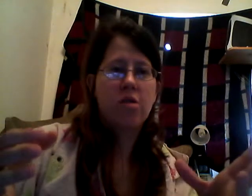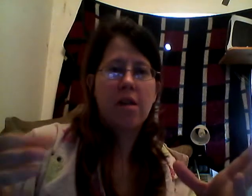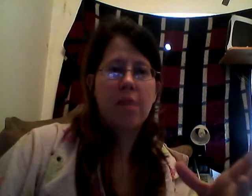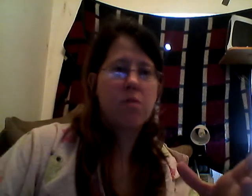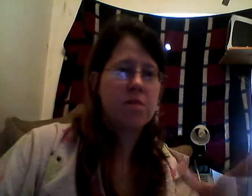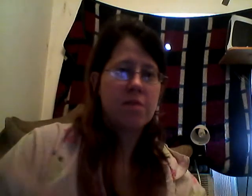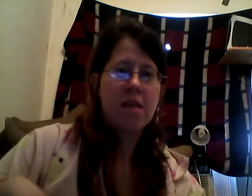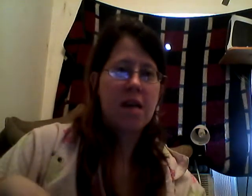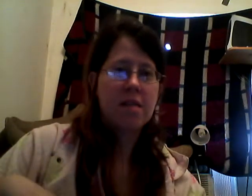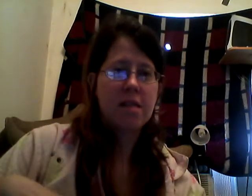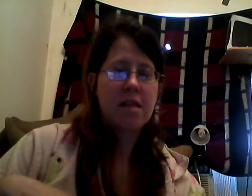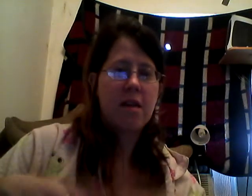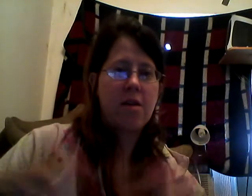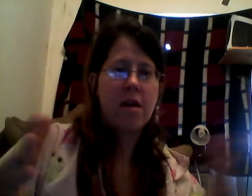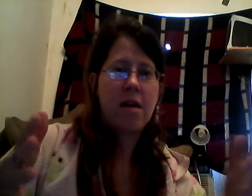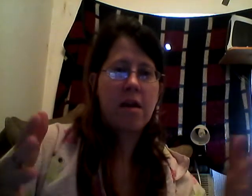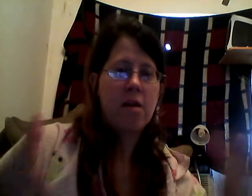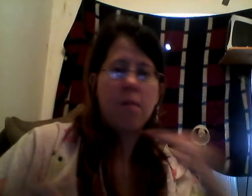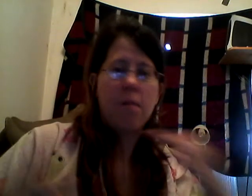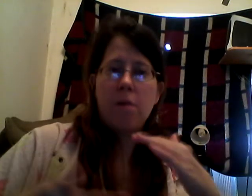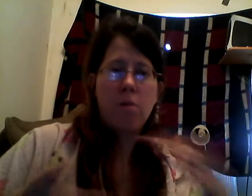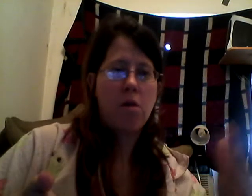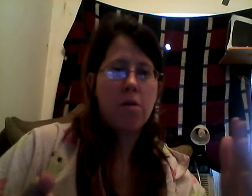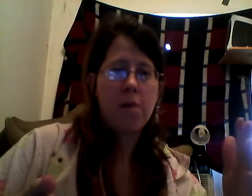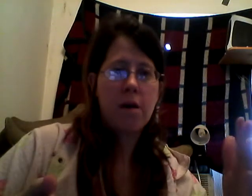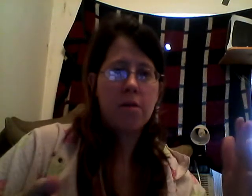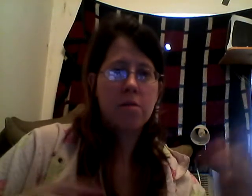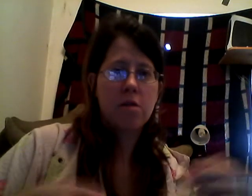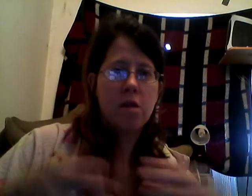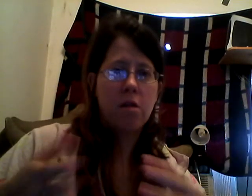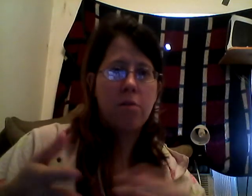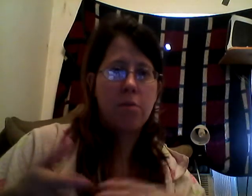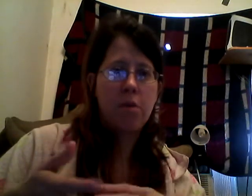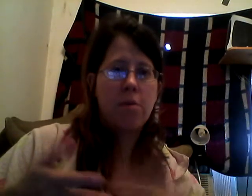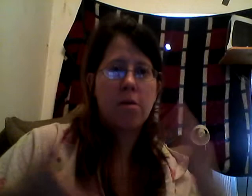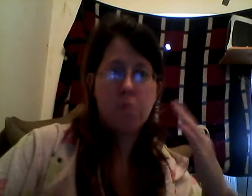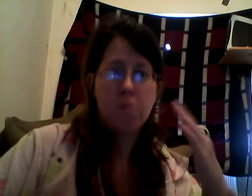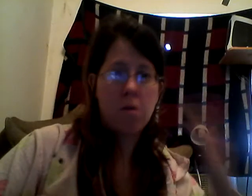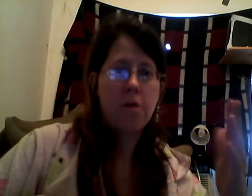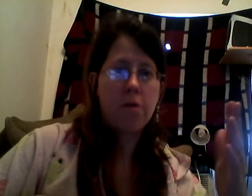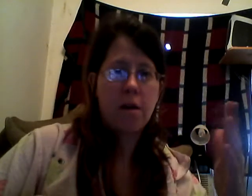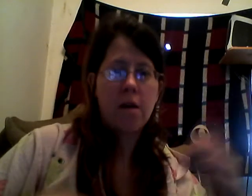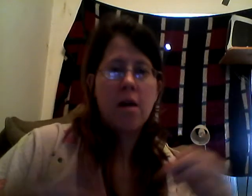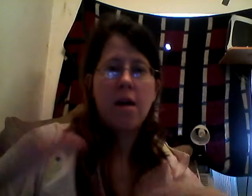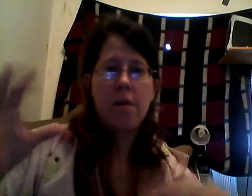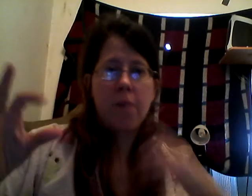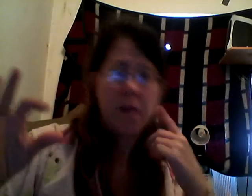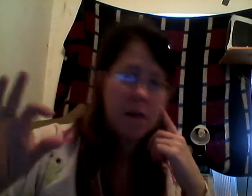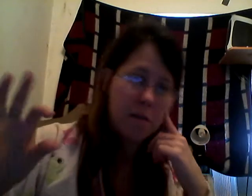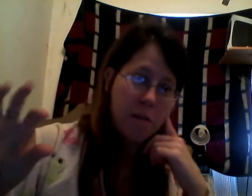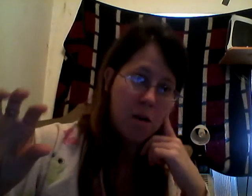and I put some snacks in there, I had, but water bottles, you know, unopened water bottles with water in it, and, but, like, the Mio,